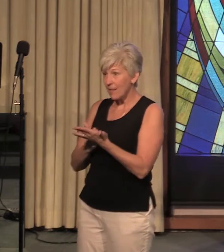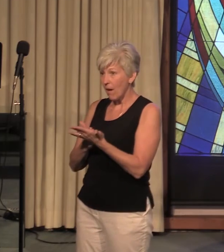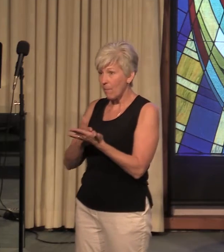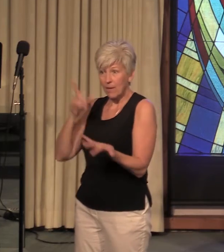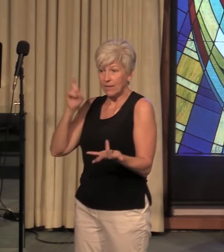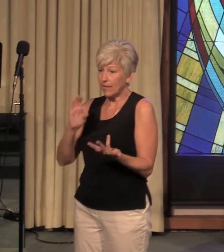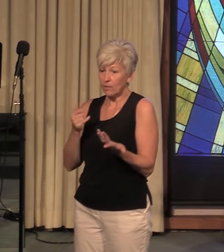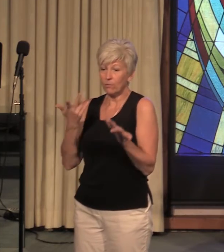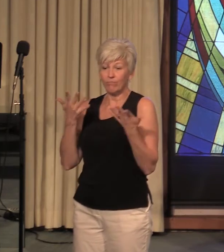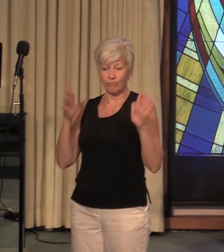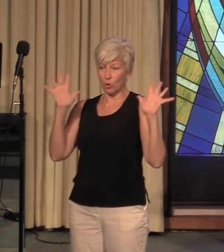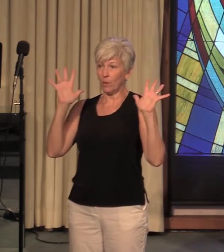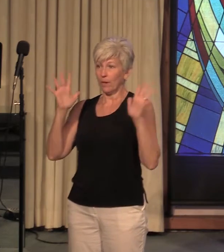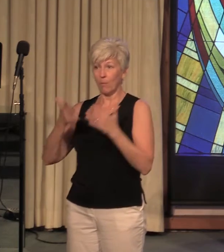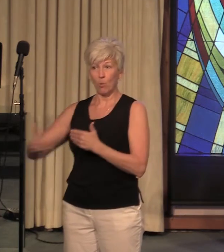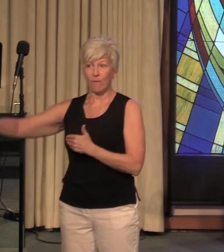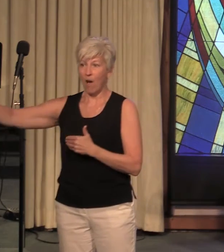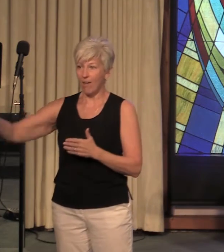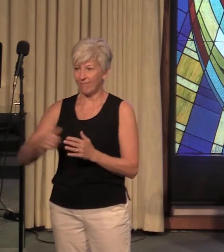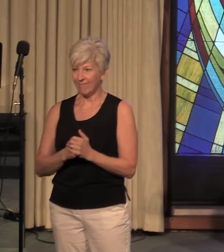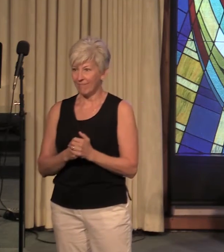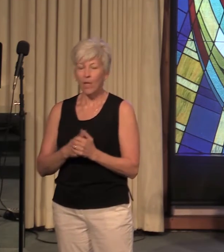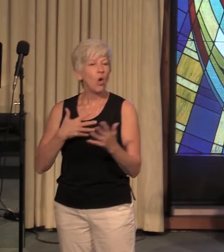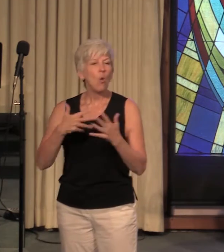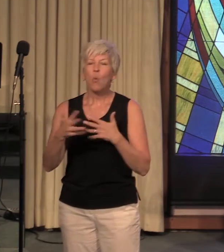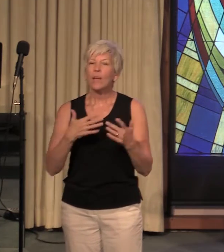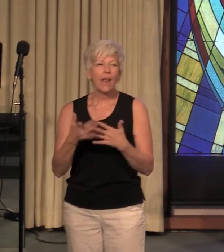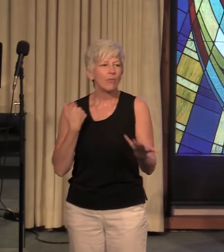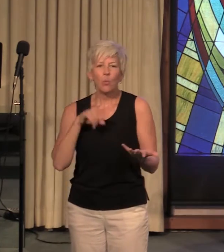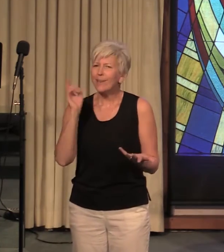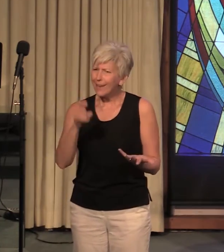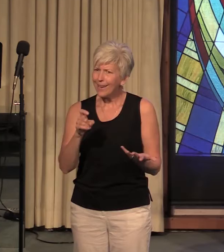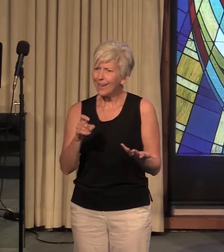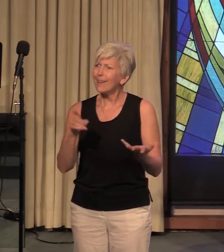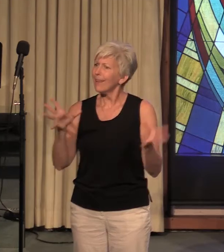do it and move on whatever we need it's okay